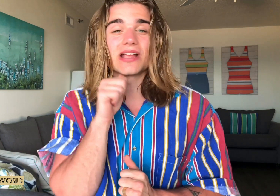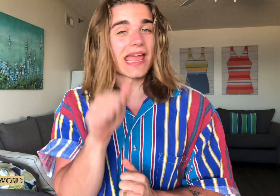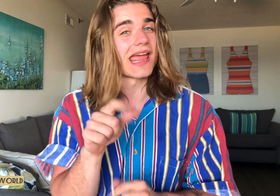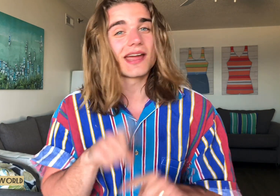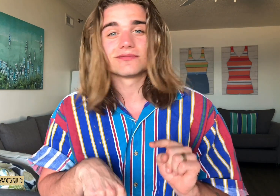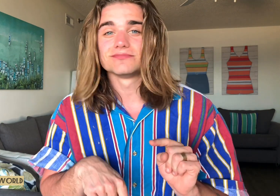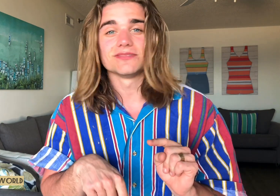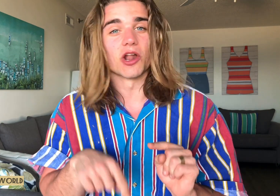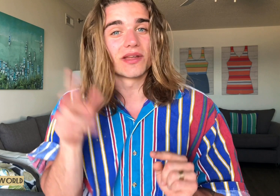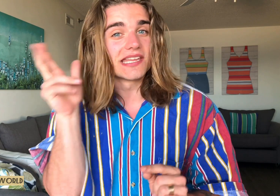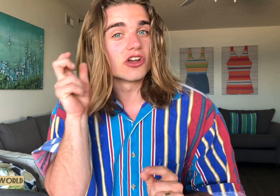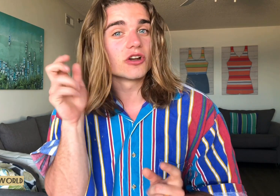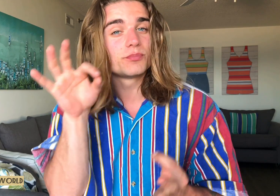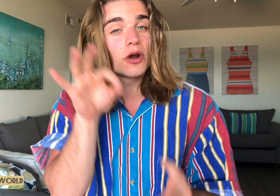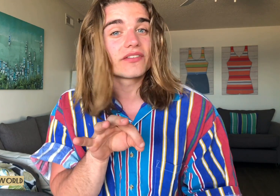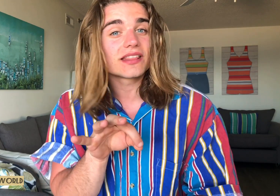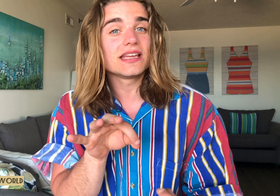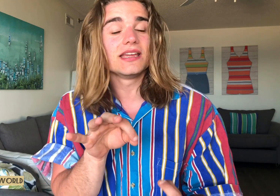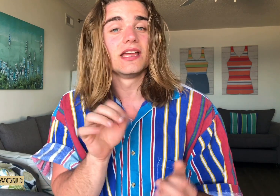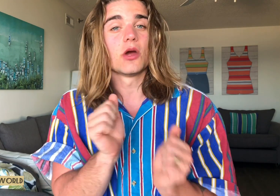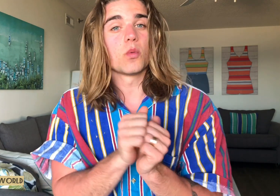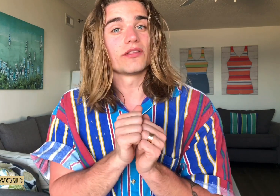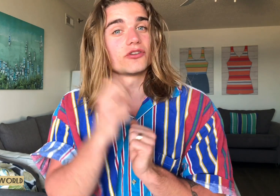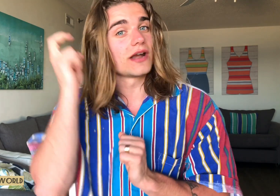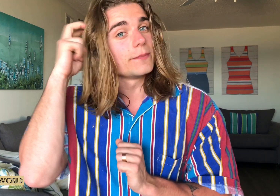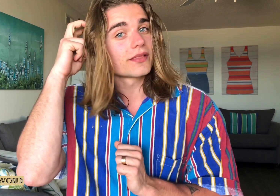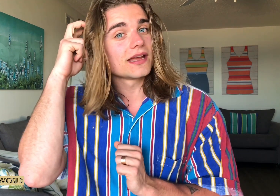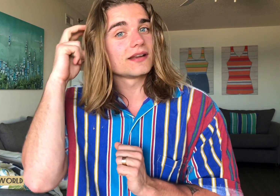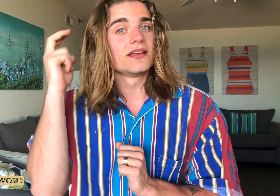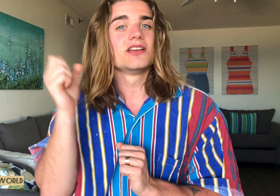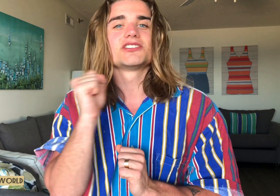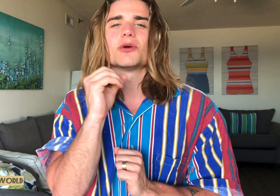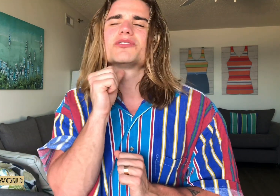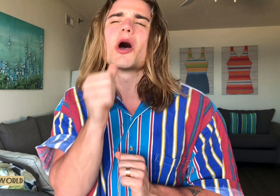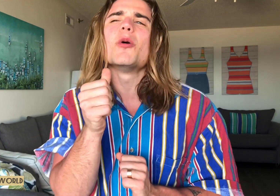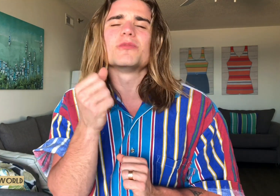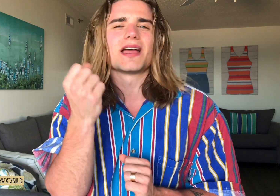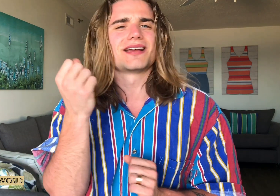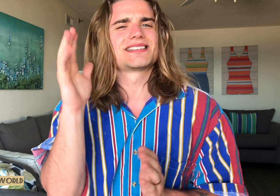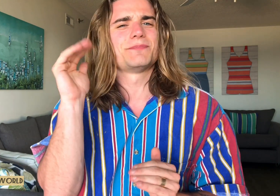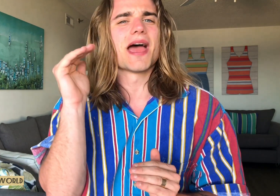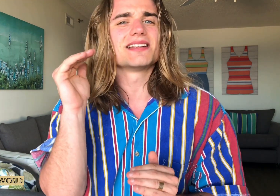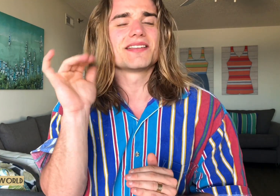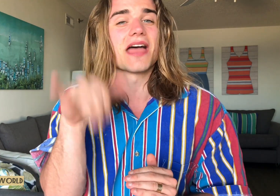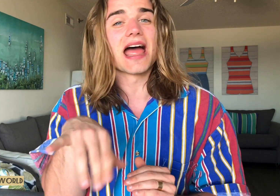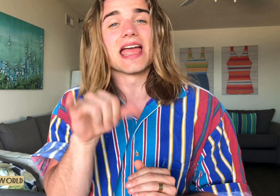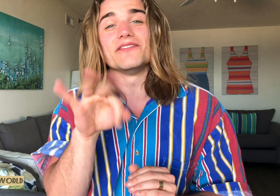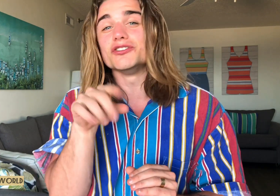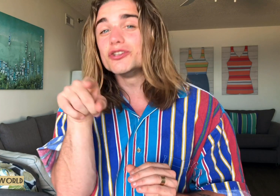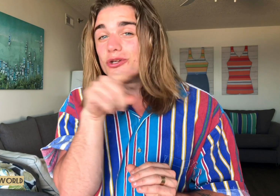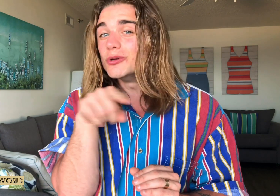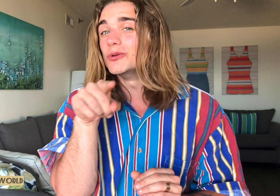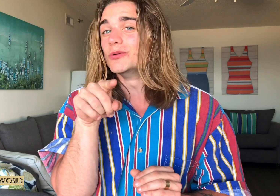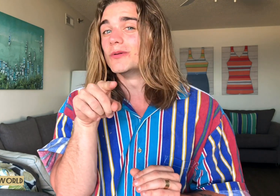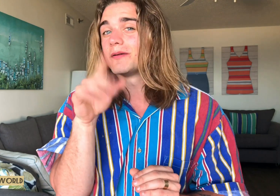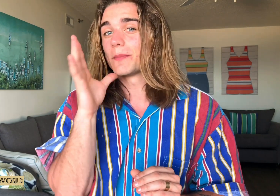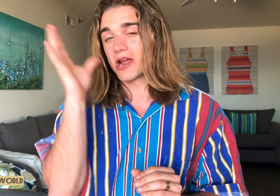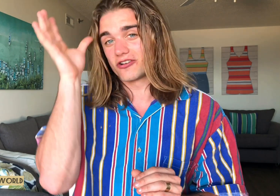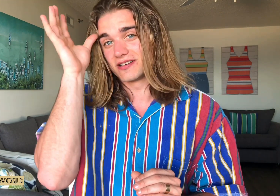can't, you know, hear perfectly with your implant. So don't expect that if you, the parents,